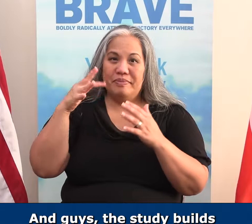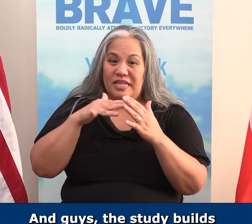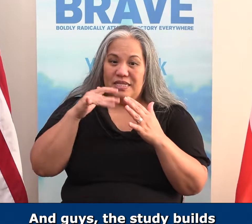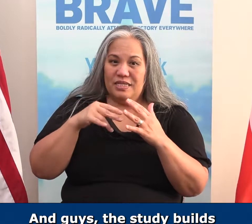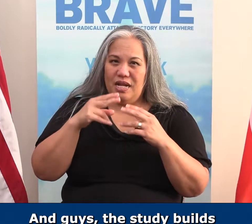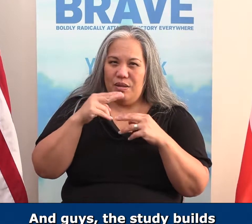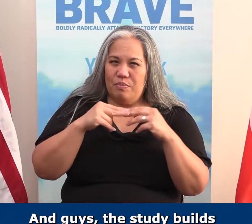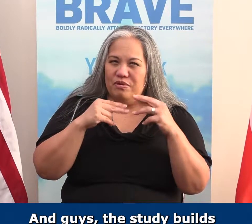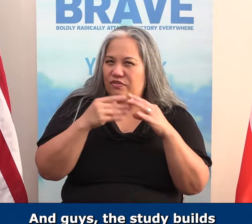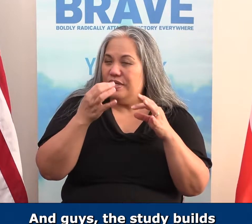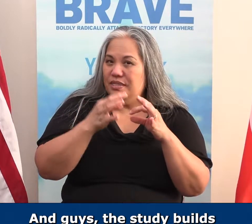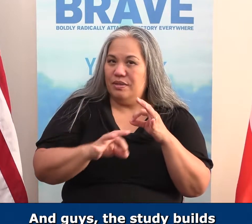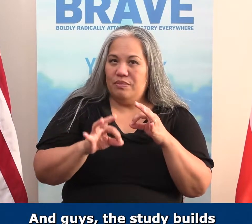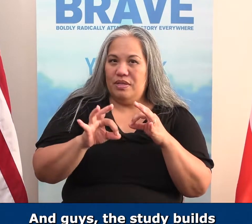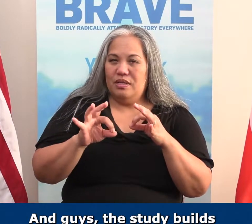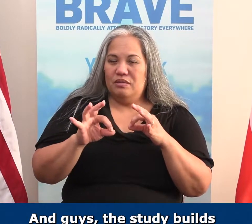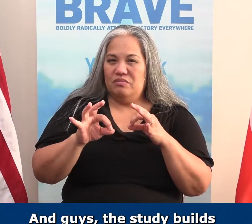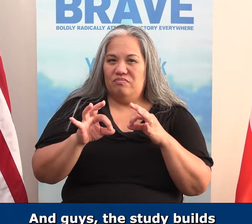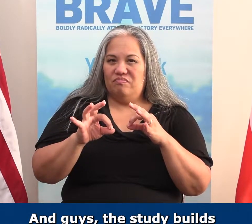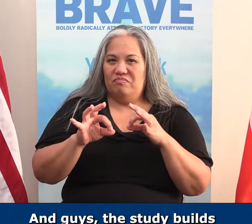builds very simply on itself.